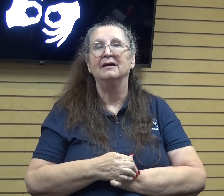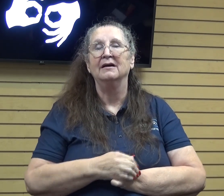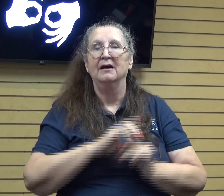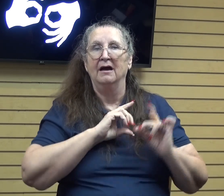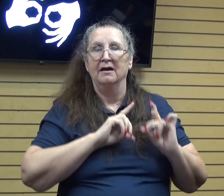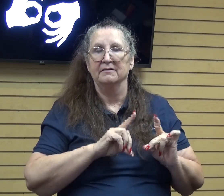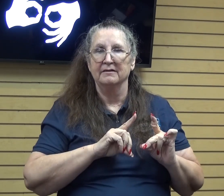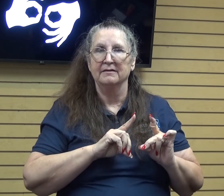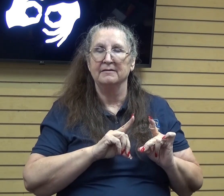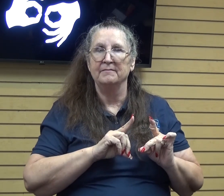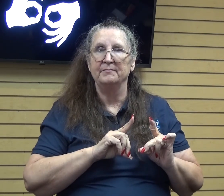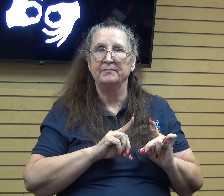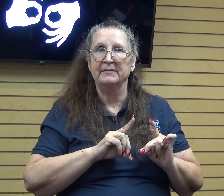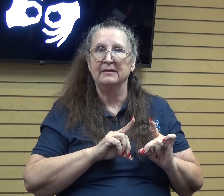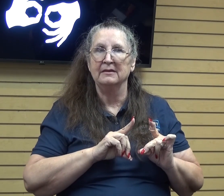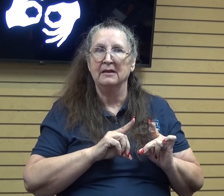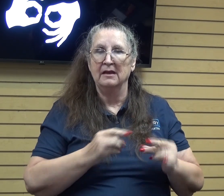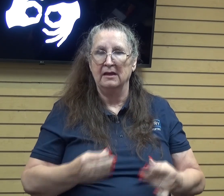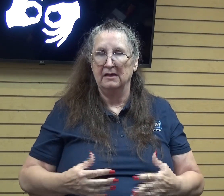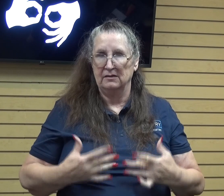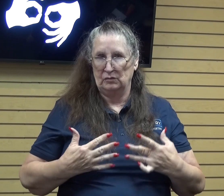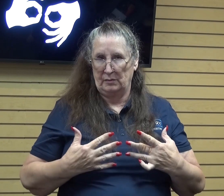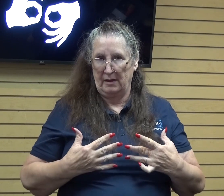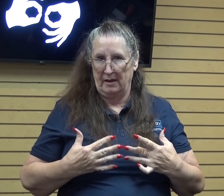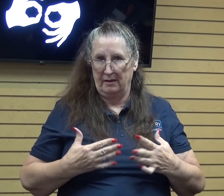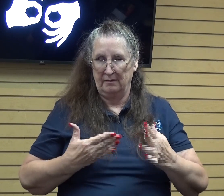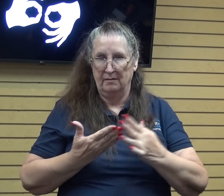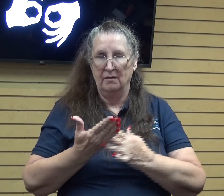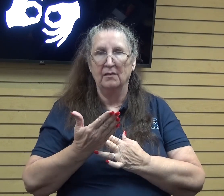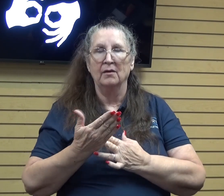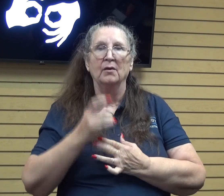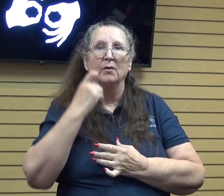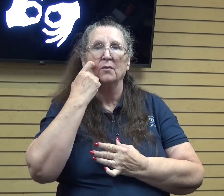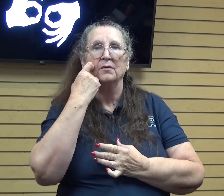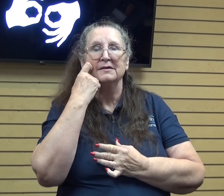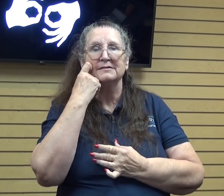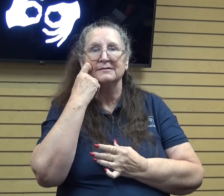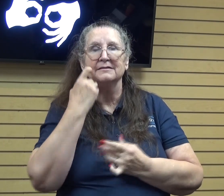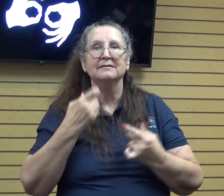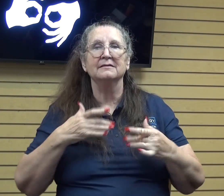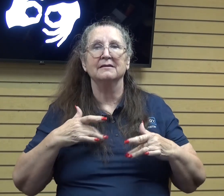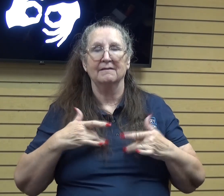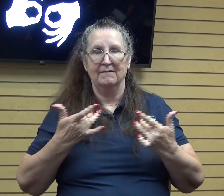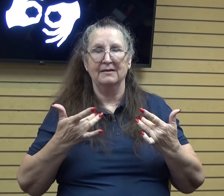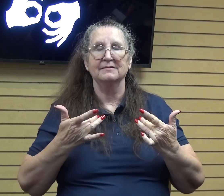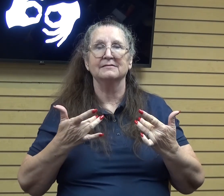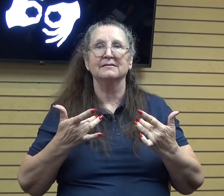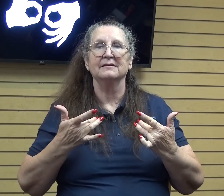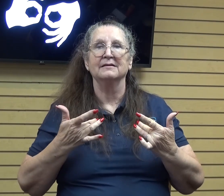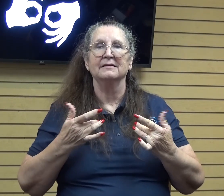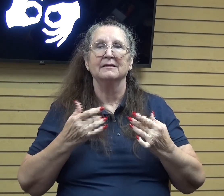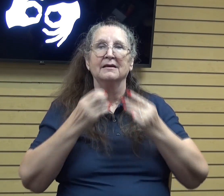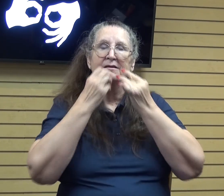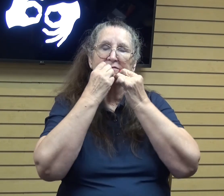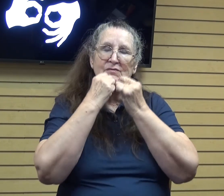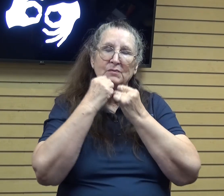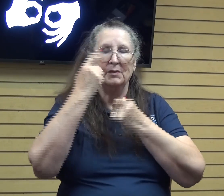being inspired by recent events and sweet memories and